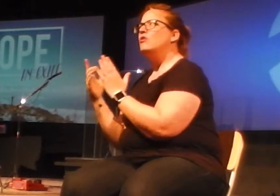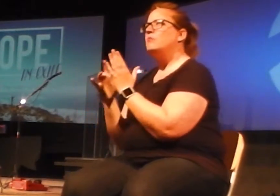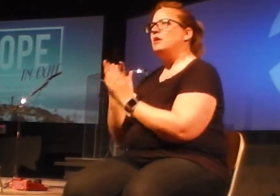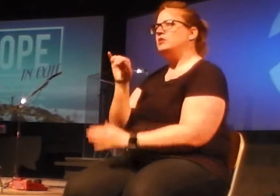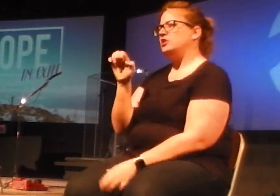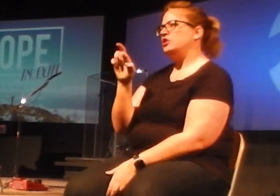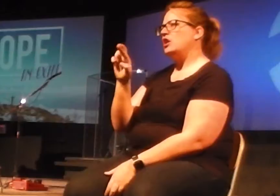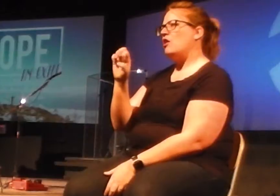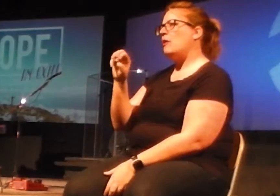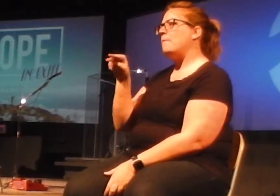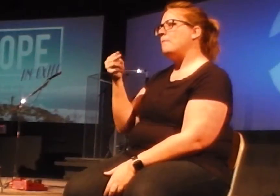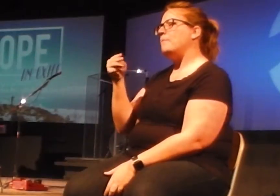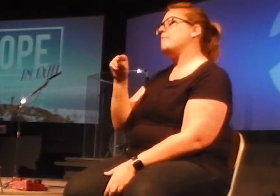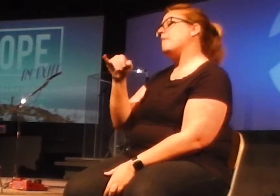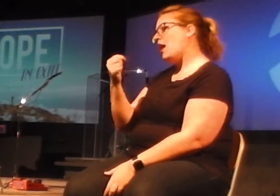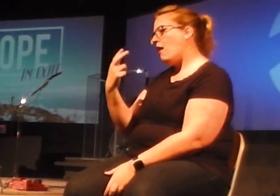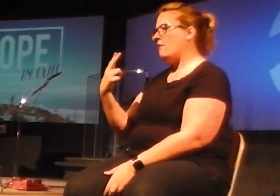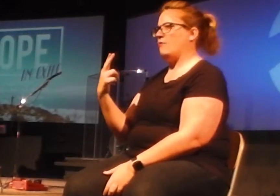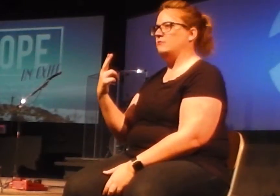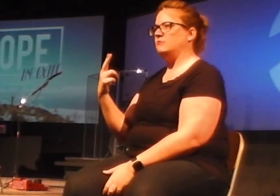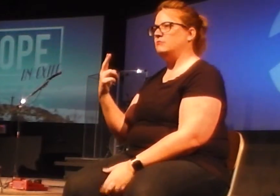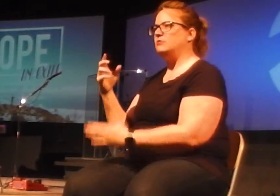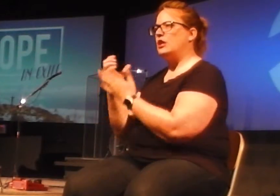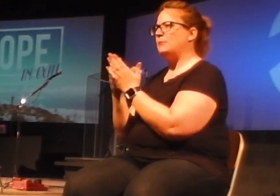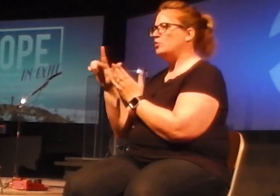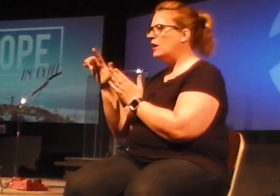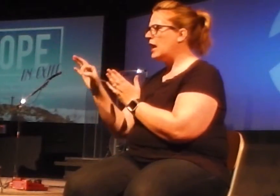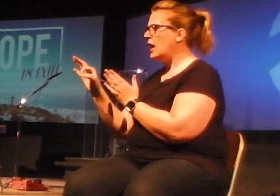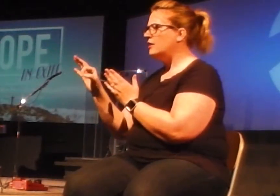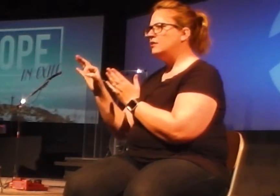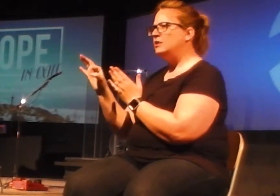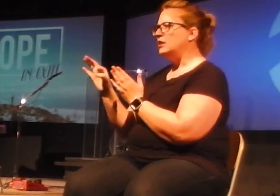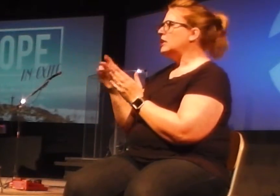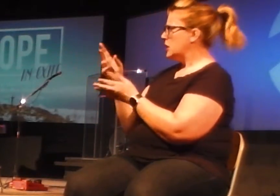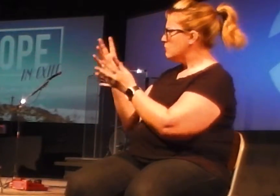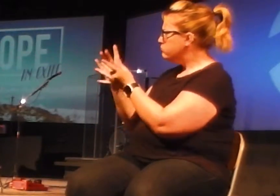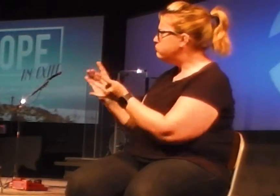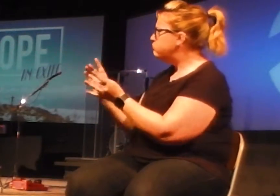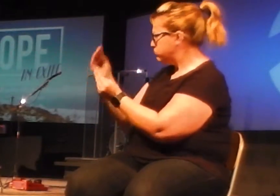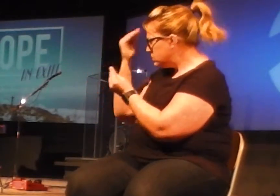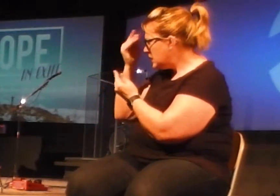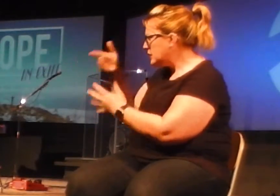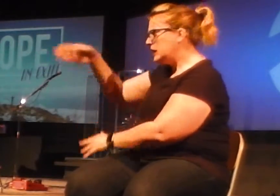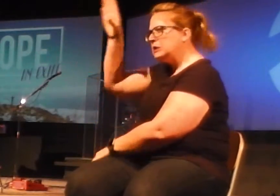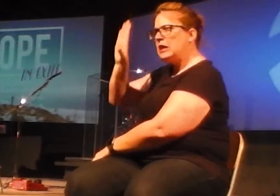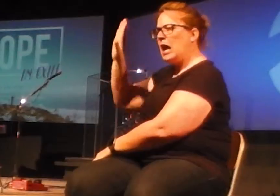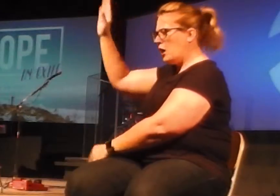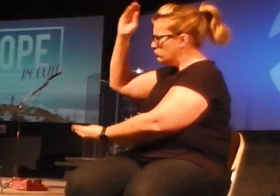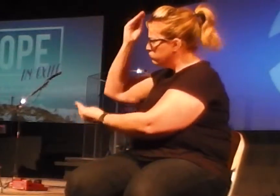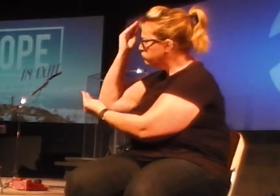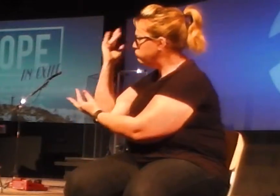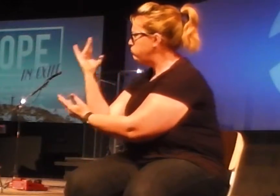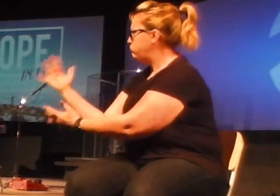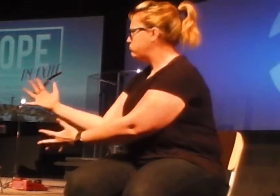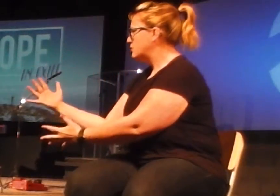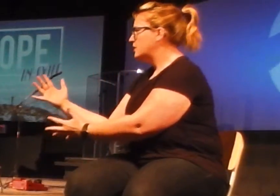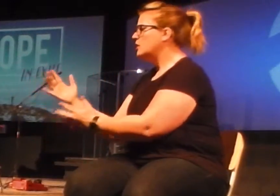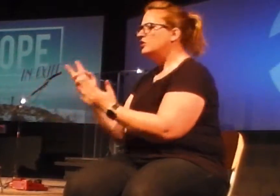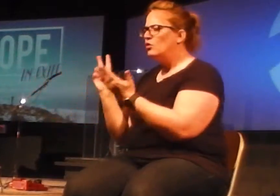writer Jeremiah speaks God's words to the people who are in exile. And so we've been looking through those chapters in the Bible and talking about